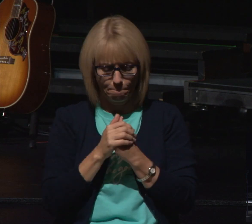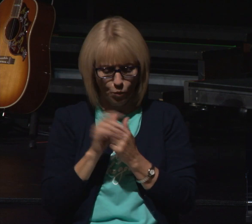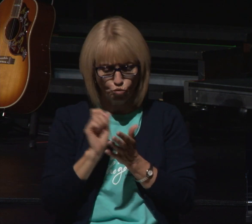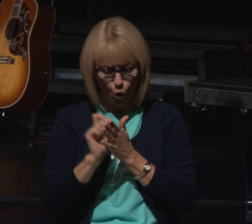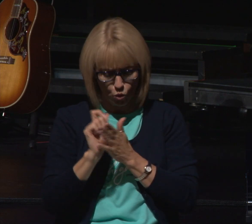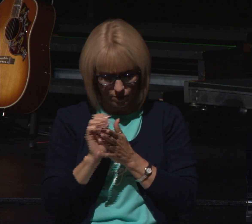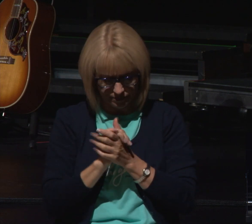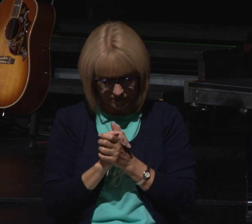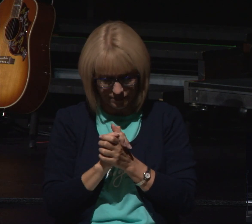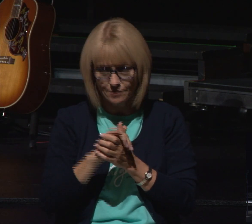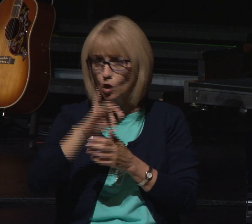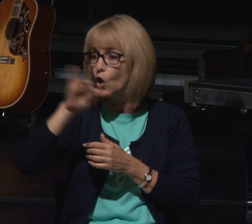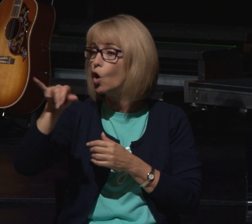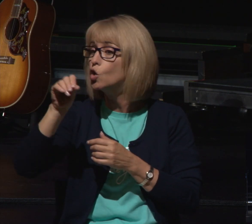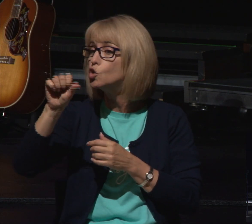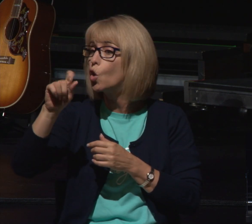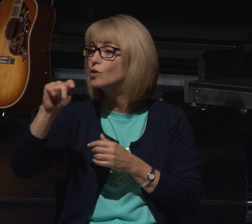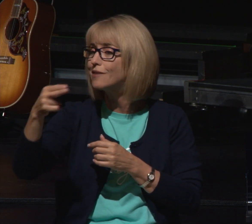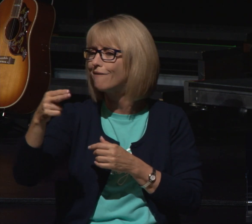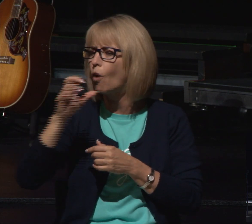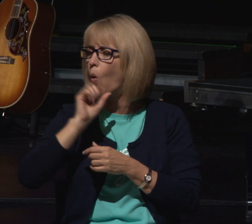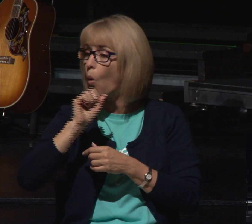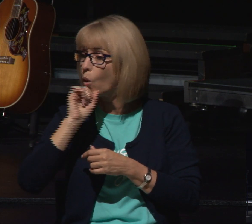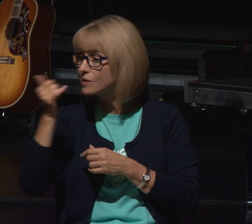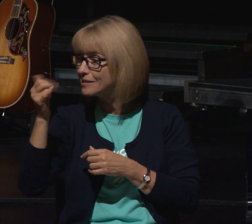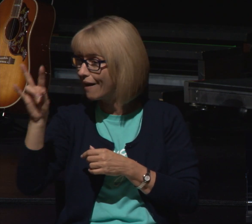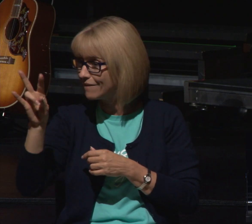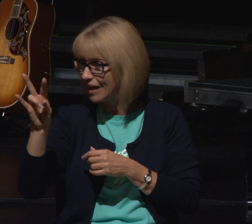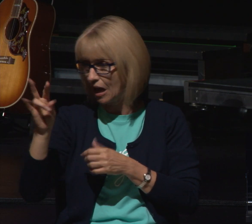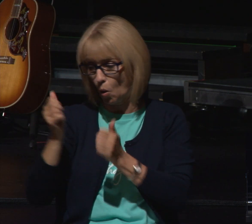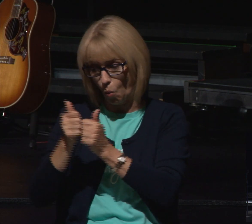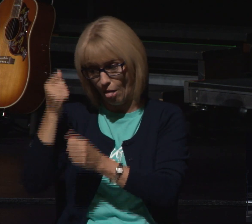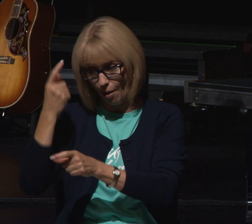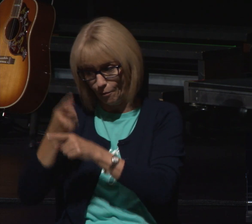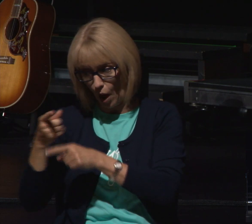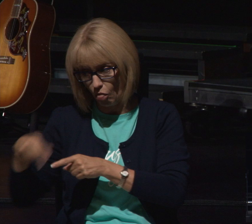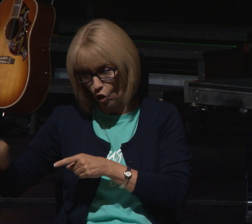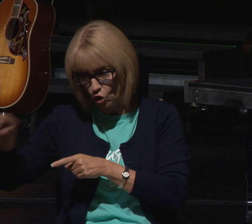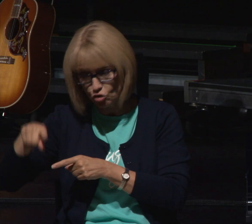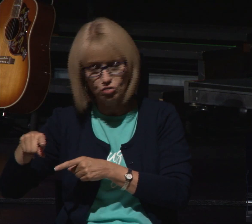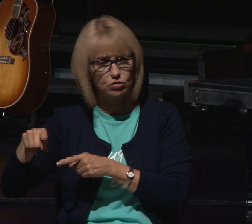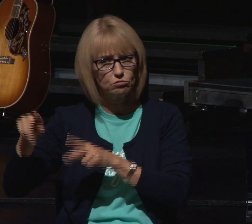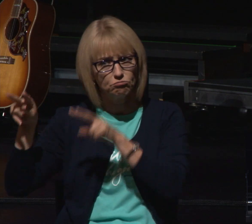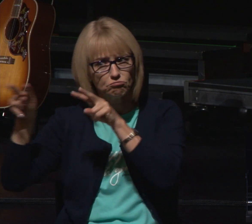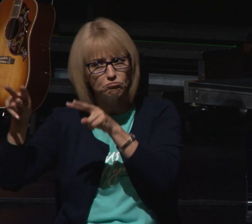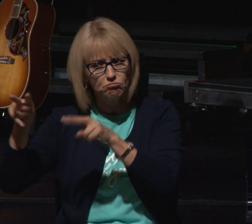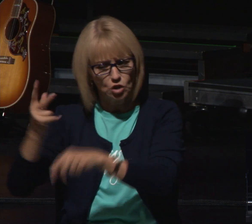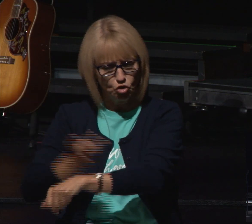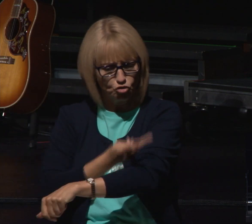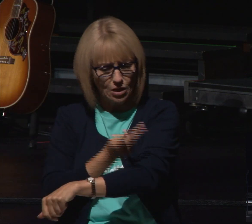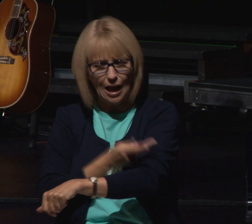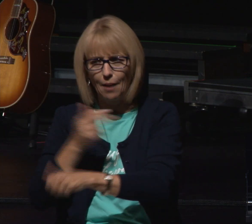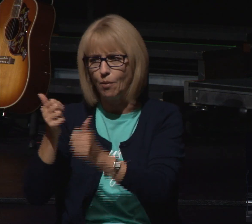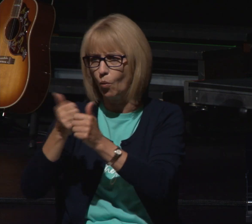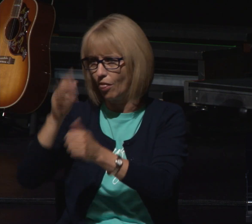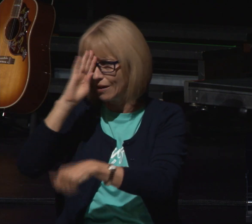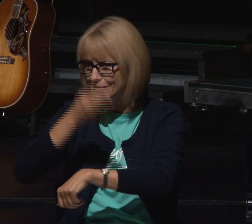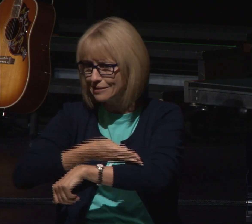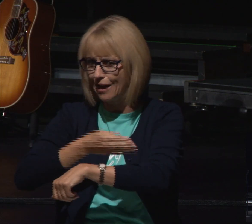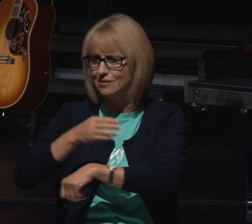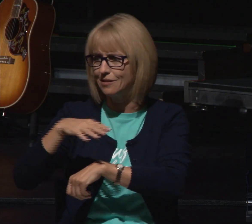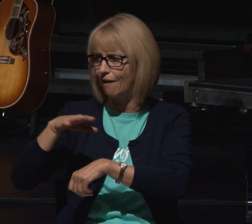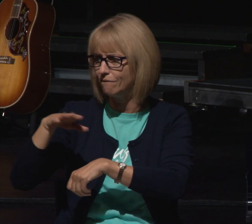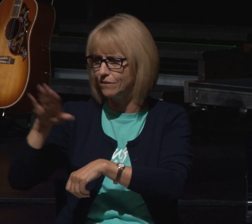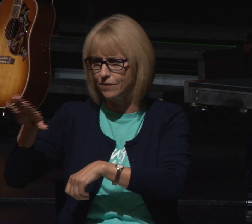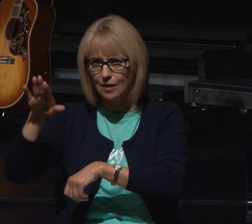was tending the flocks with his brothers the son of Bilhah the sons of Zilpah his father's wives who are Rachel and